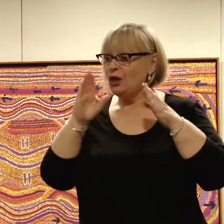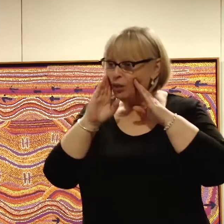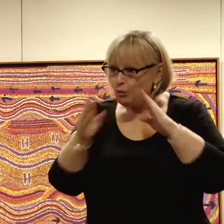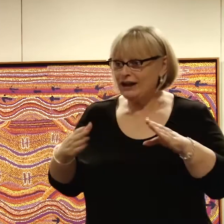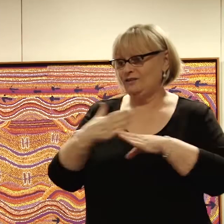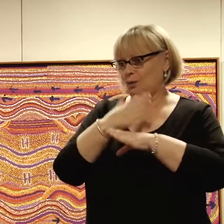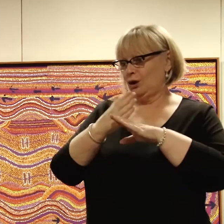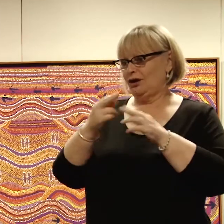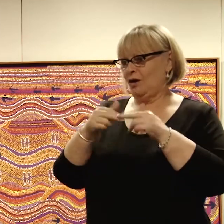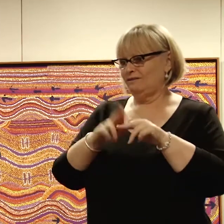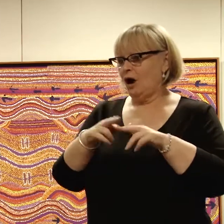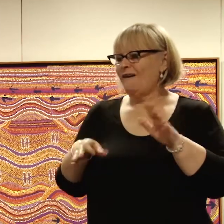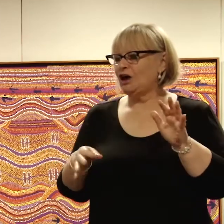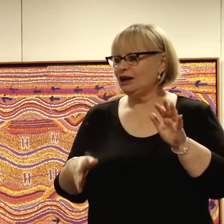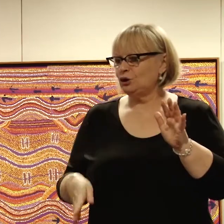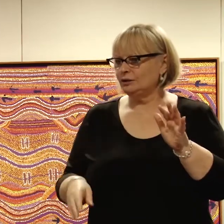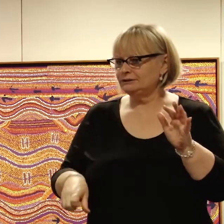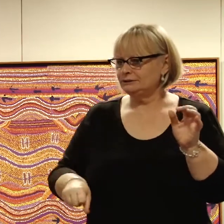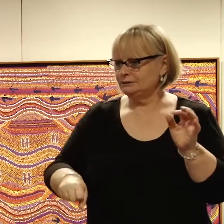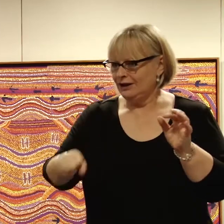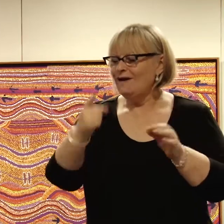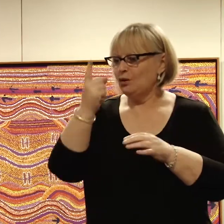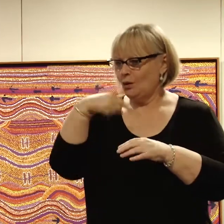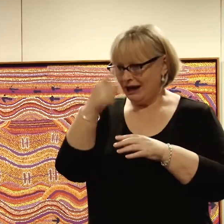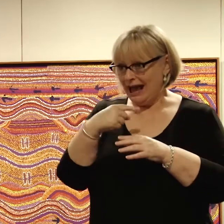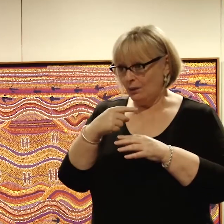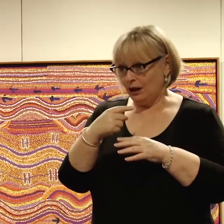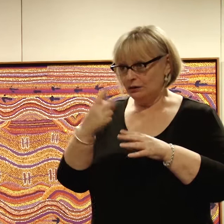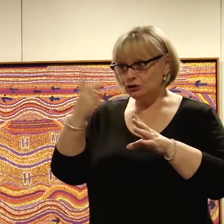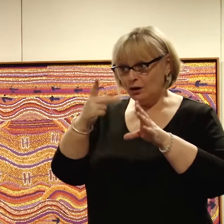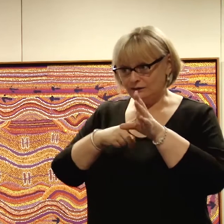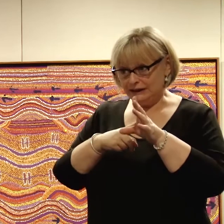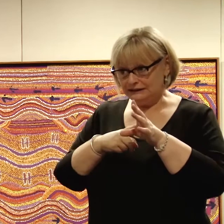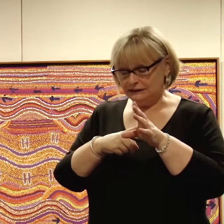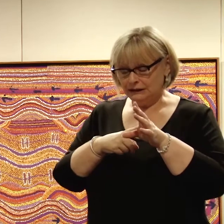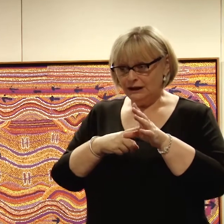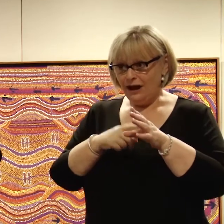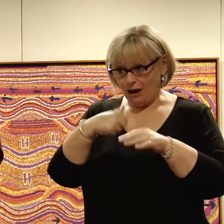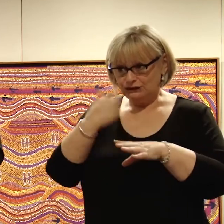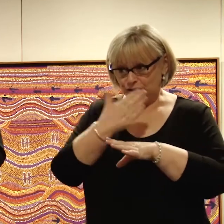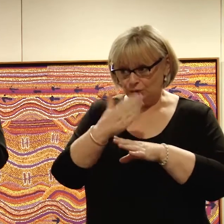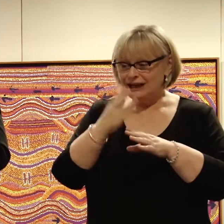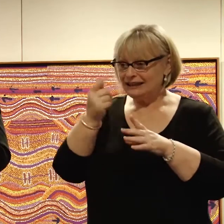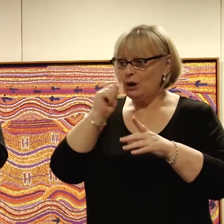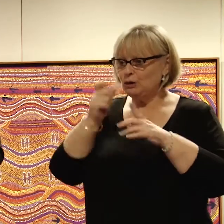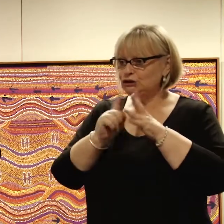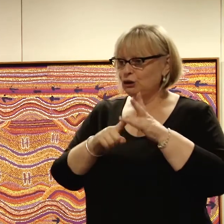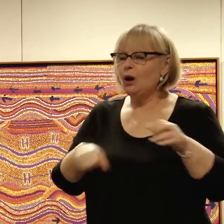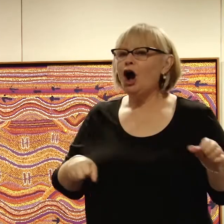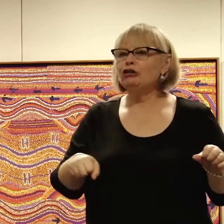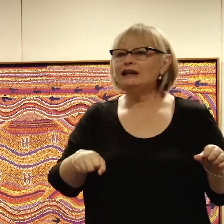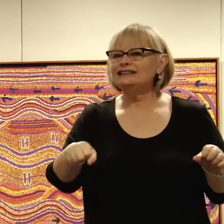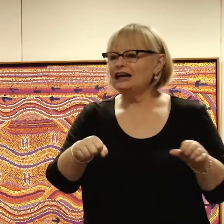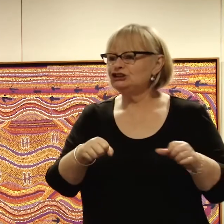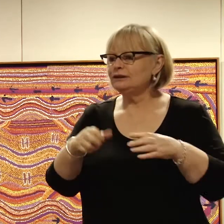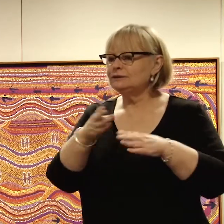Guide Dogs Australia do. For one hour a week, for all 12 years I was at school, somebody from Guide Dogs would come out and do orientation and